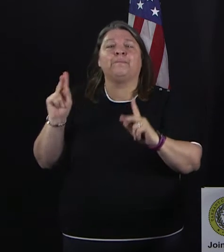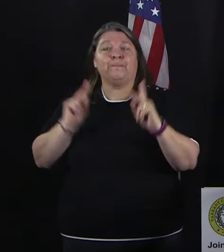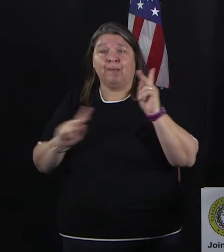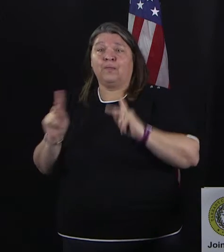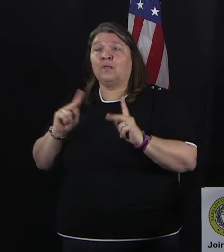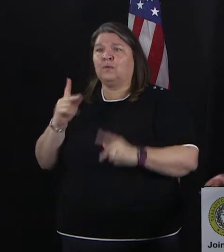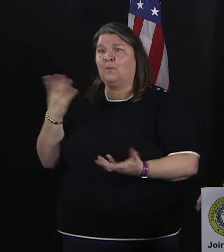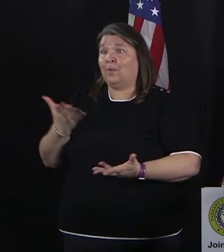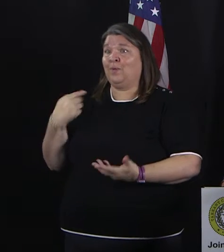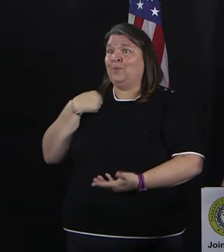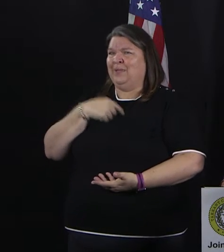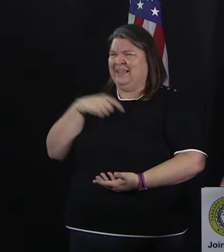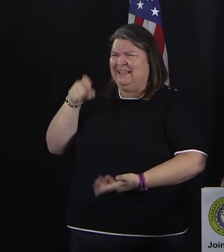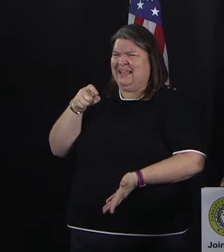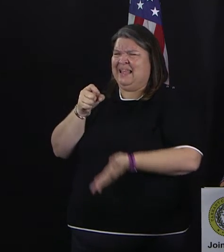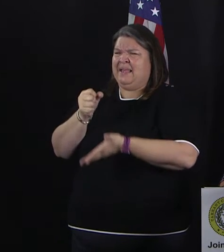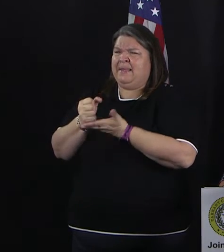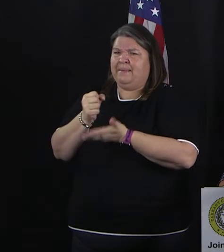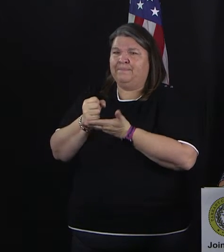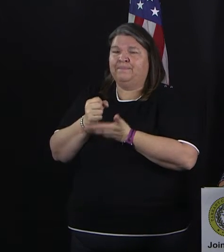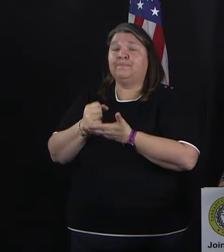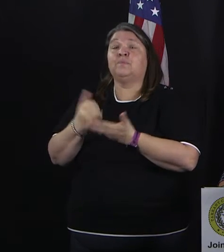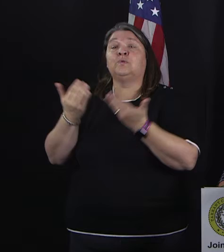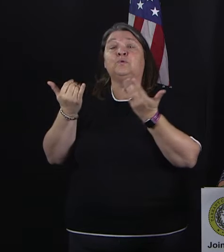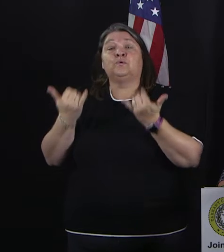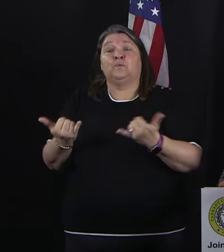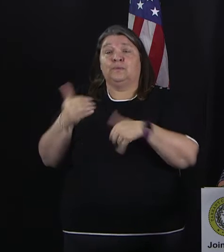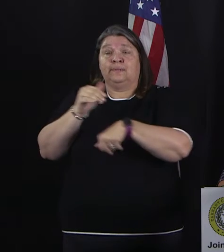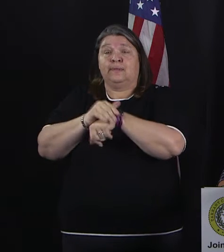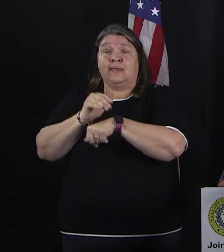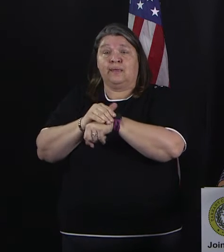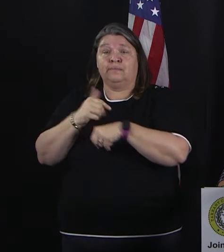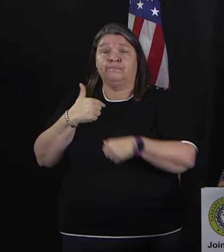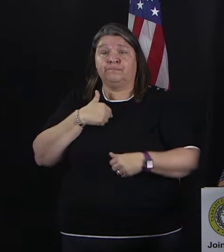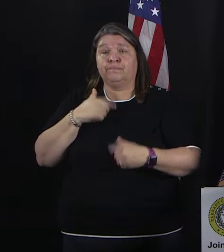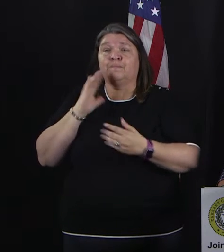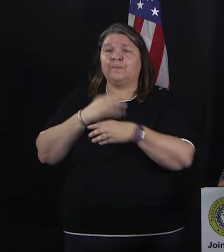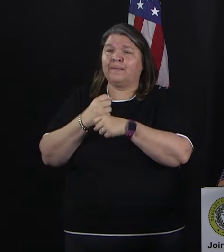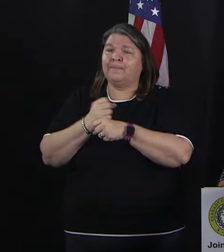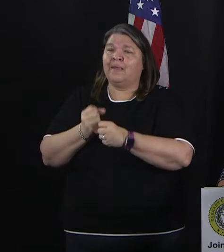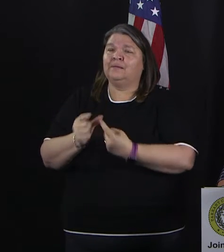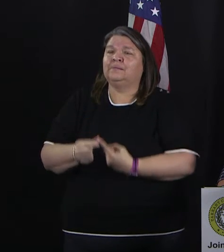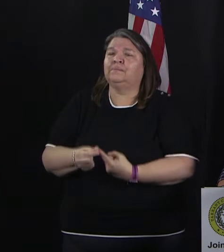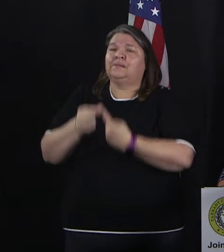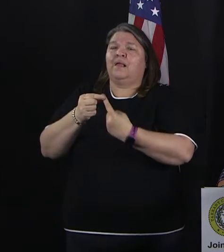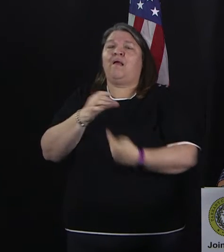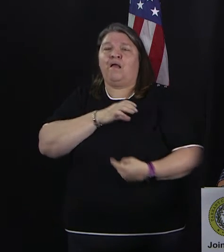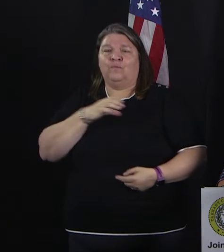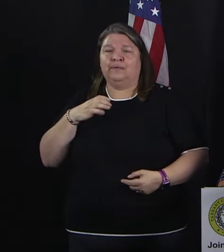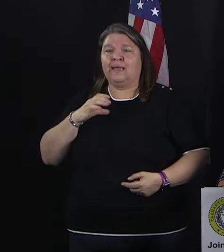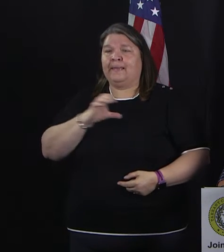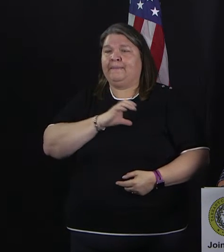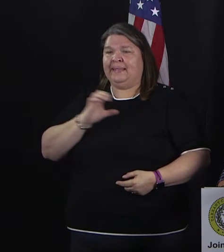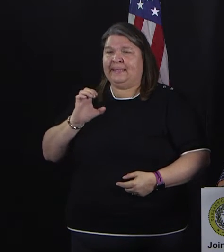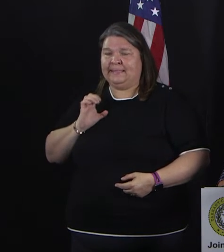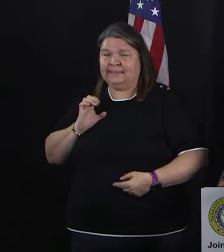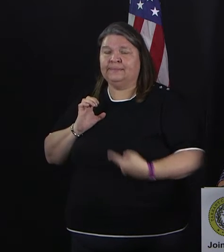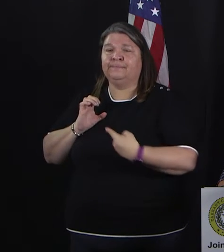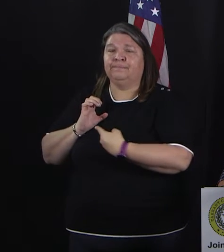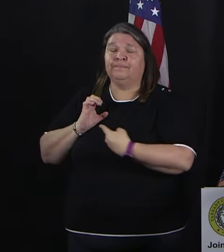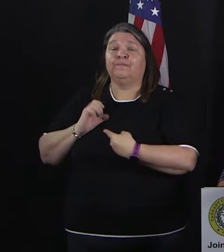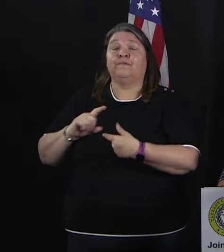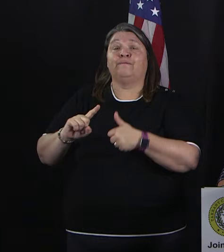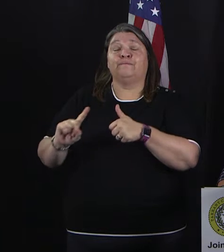that I'm forming advisory commissions and committees to deal with many of these issues. The first one is our health